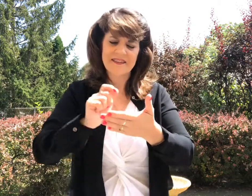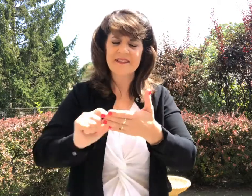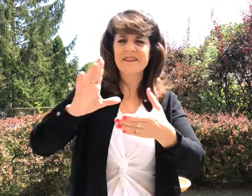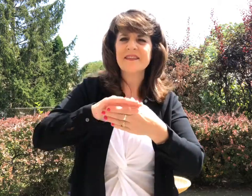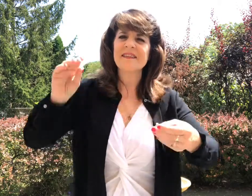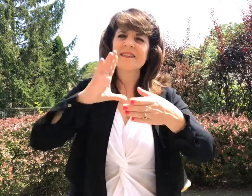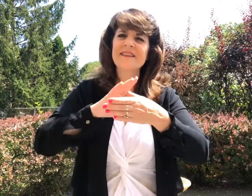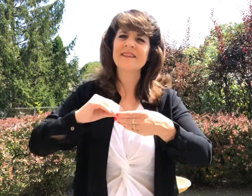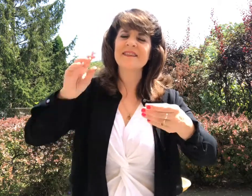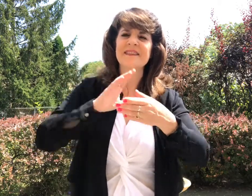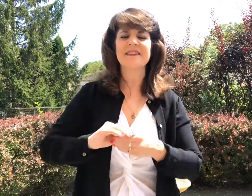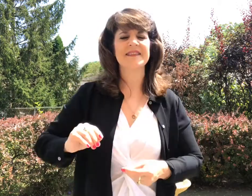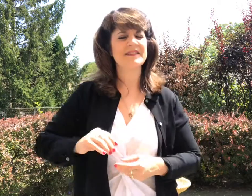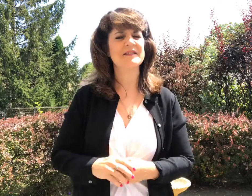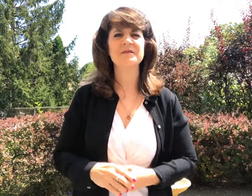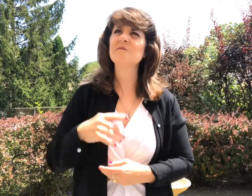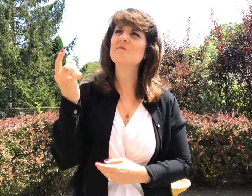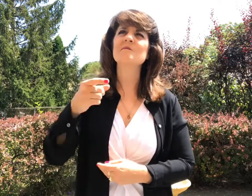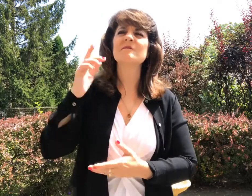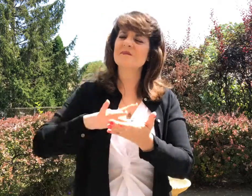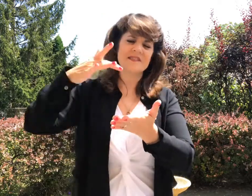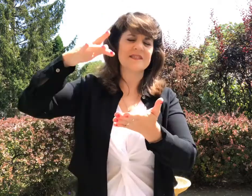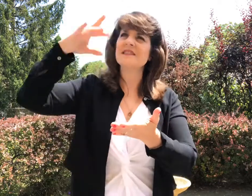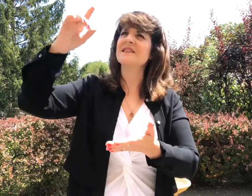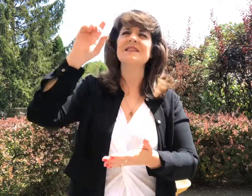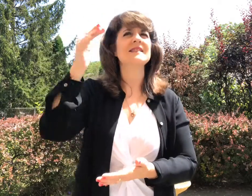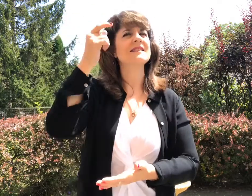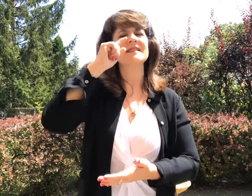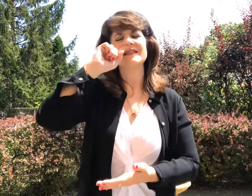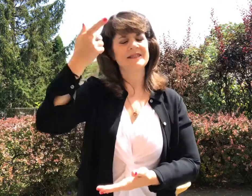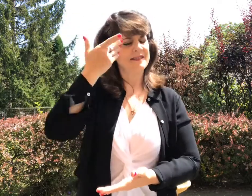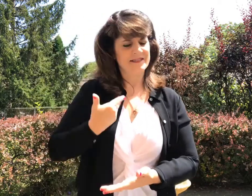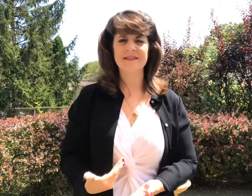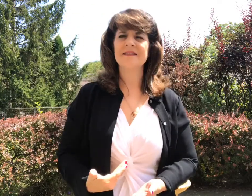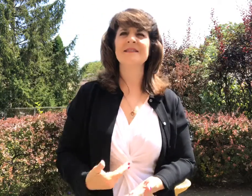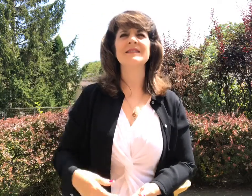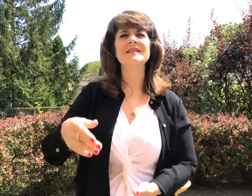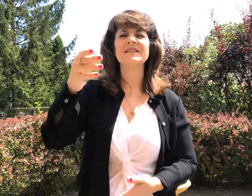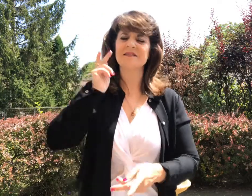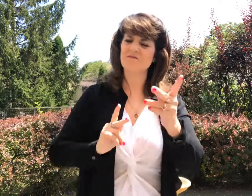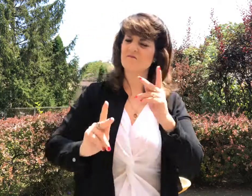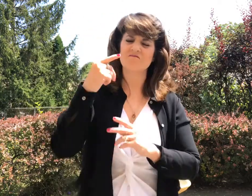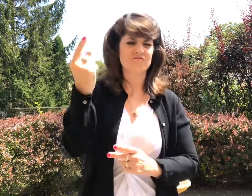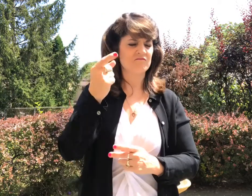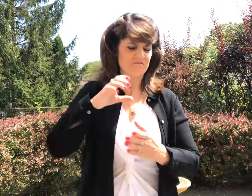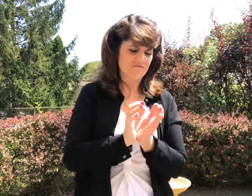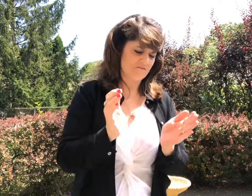stories. Something about that glory just always seemed to bore me. Cause only those I really love would never